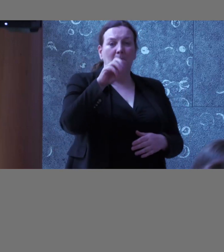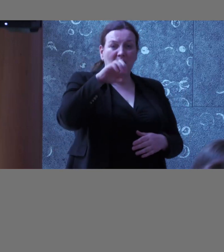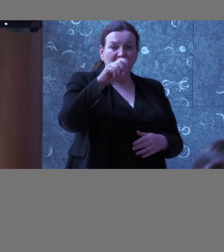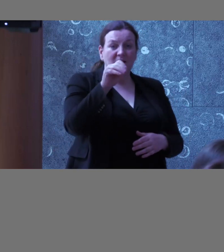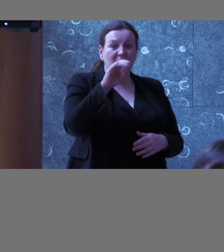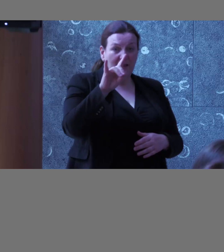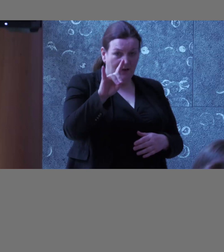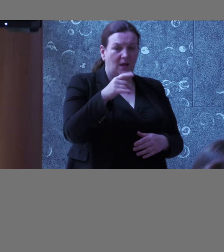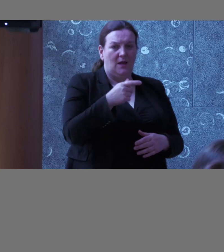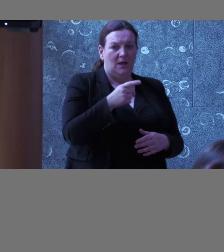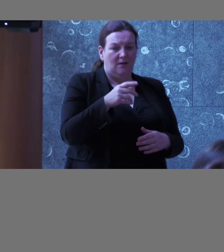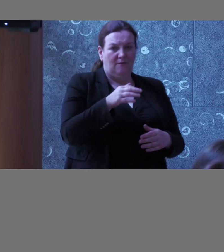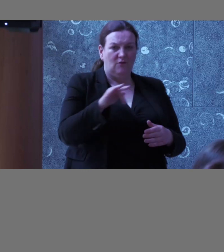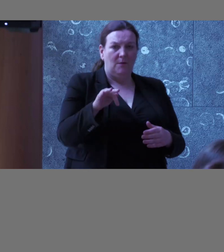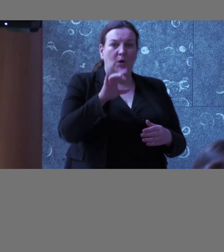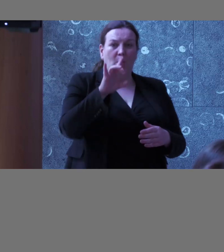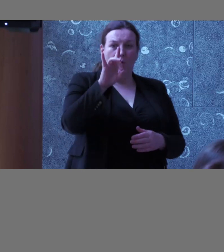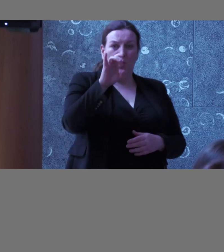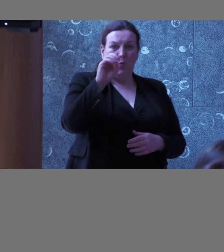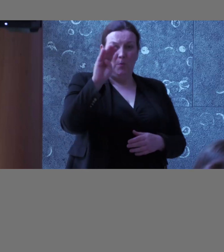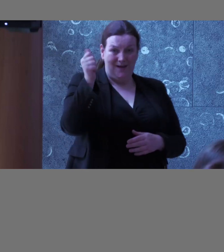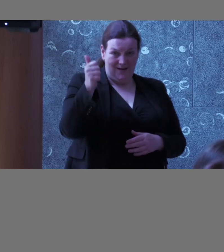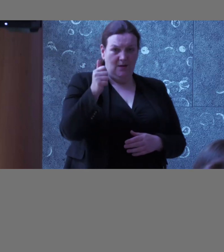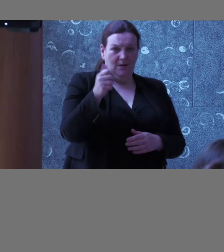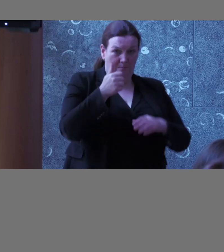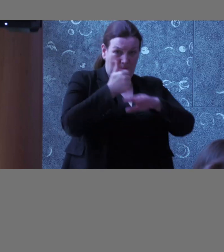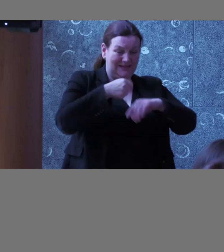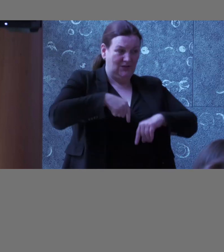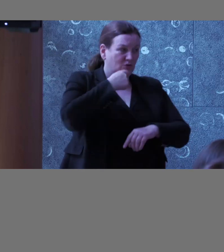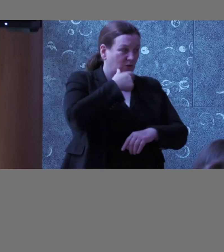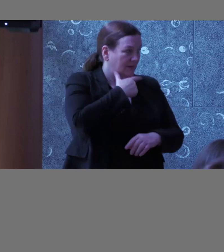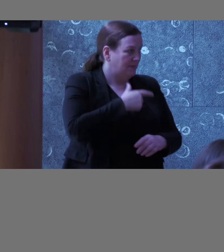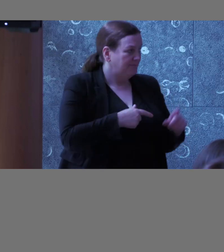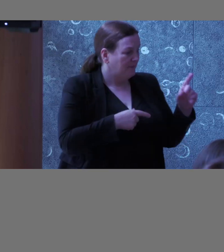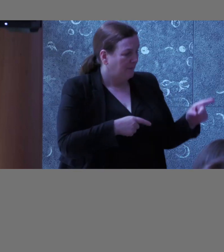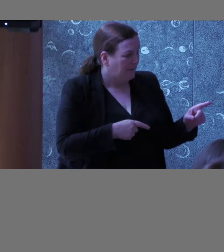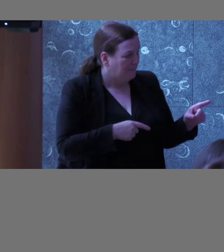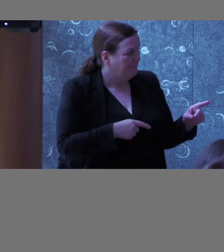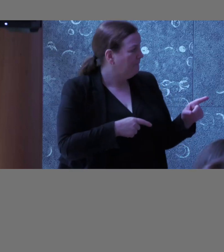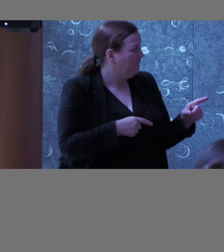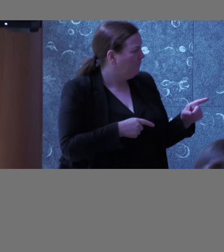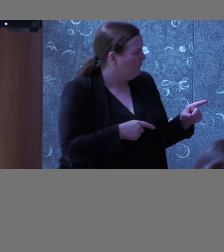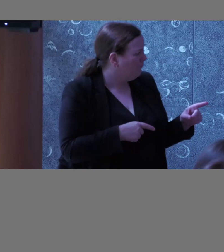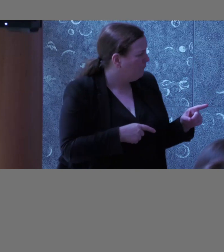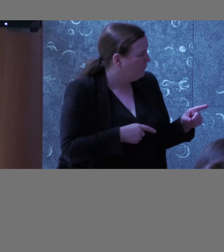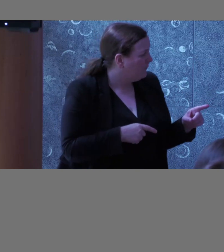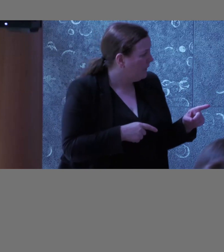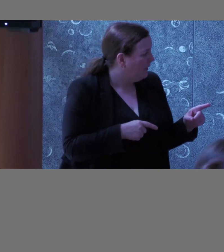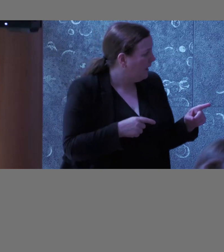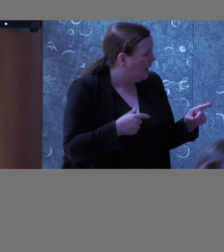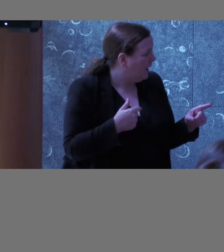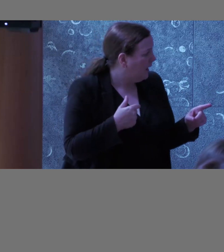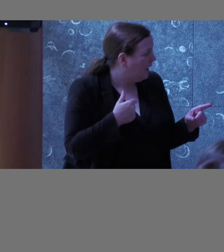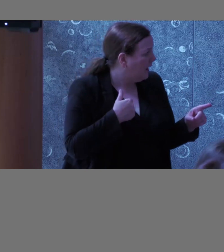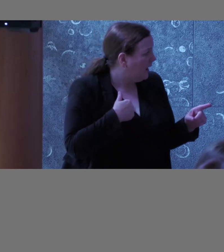development at a web agency called Cuba, based in Dublin. Hi, everyone. I'm Serka Duffy. I work as a UX researcher with the HSC digital